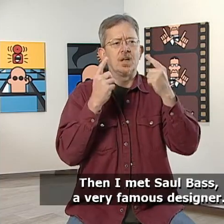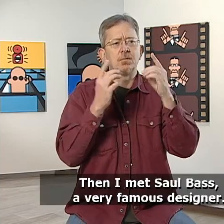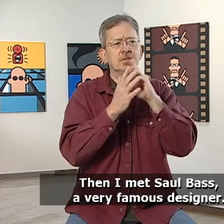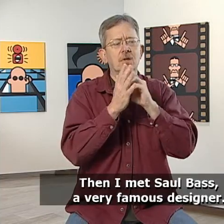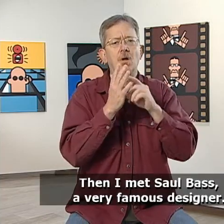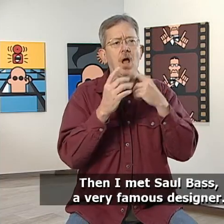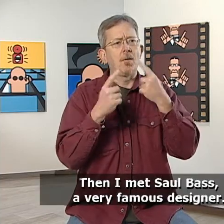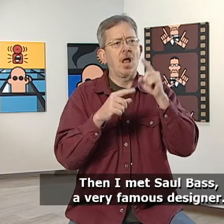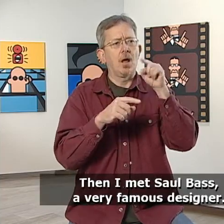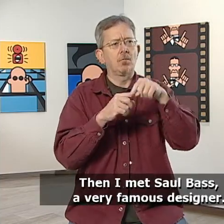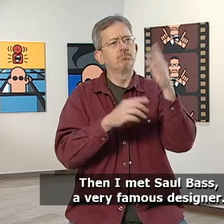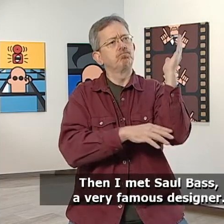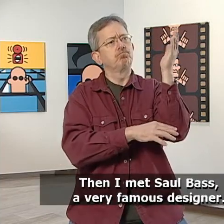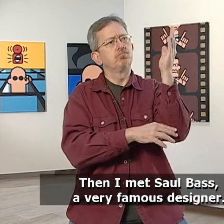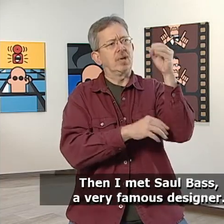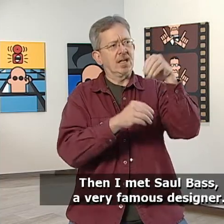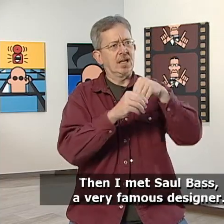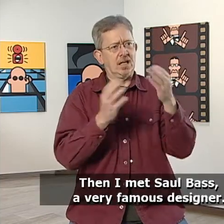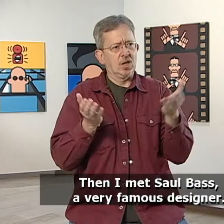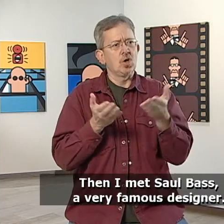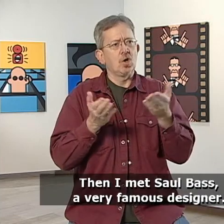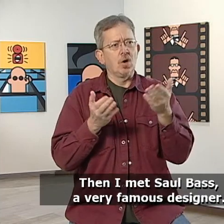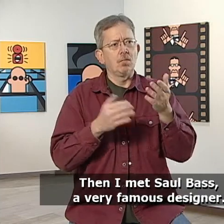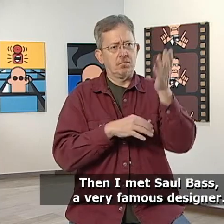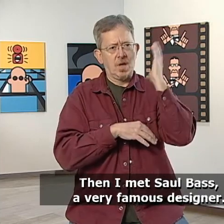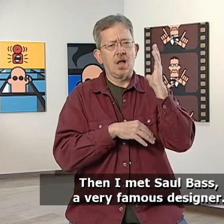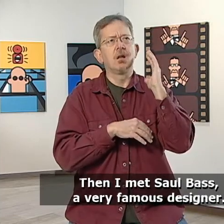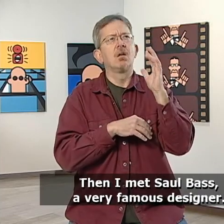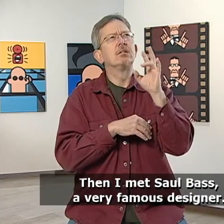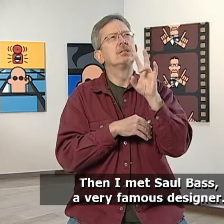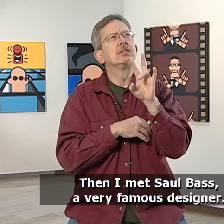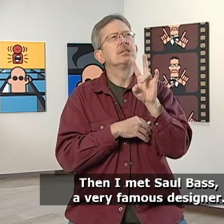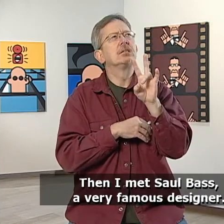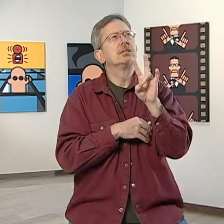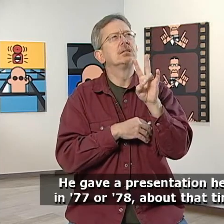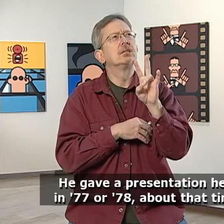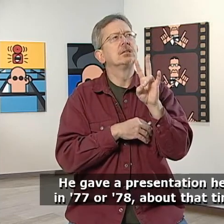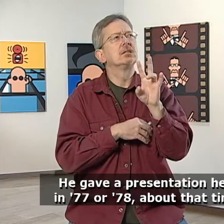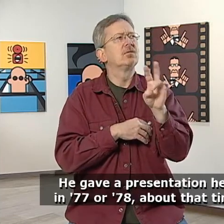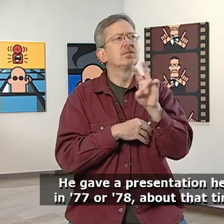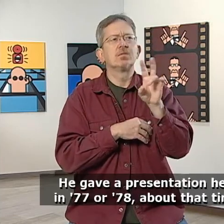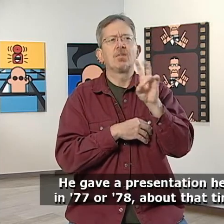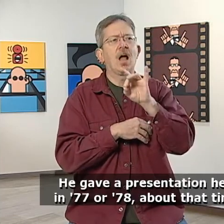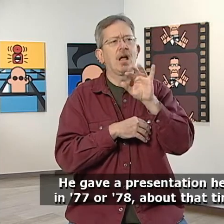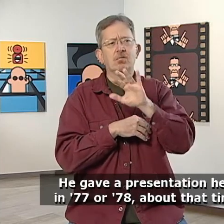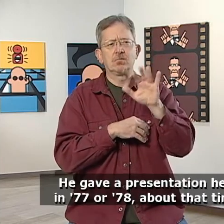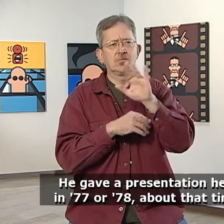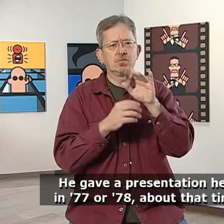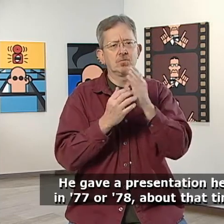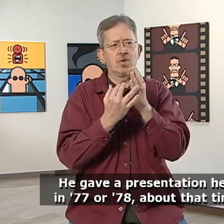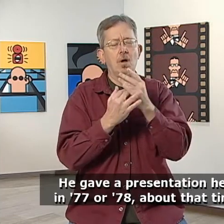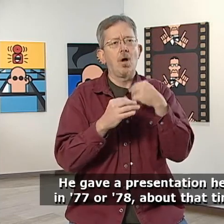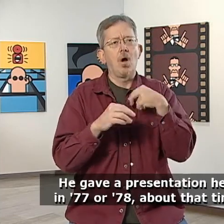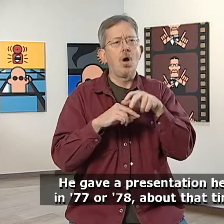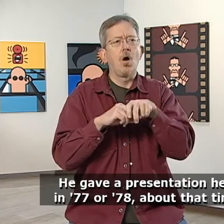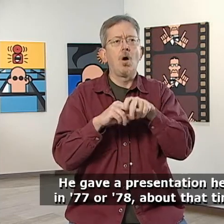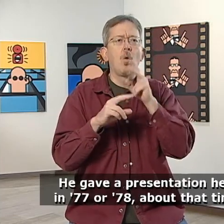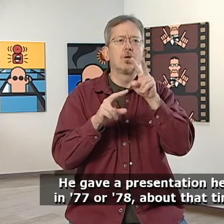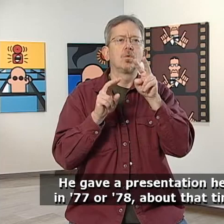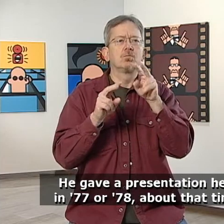Then I met Saul Bass, a very famous designer. He gave a presentation here in 77 or